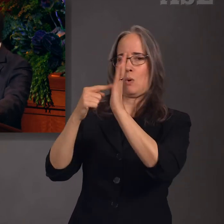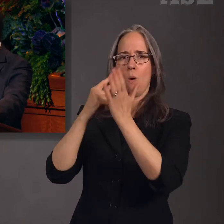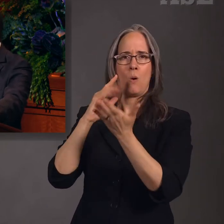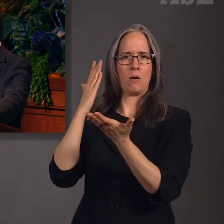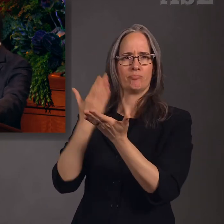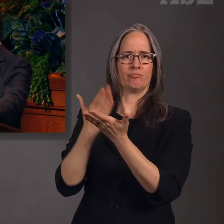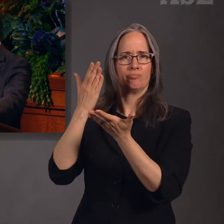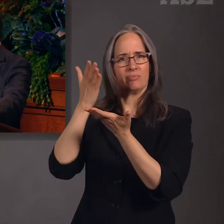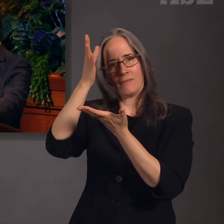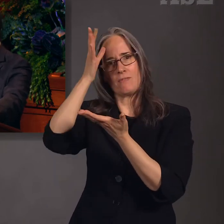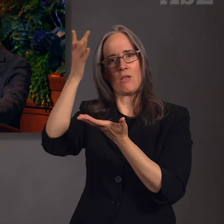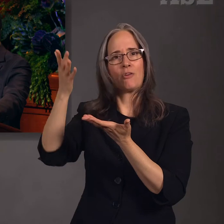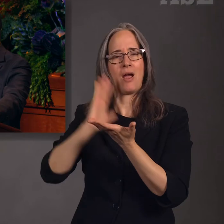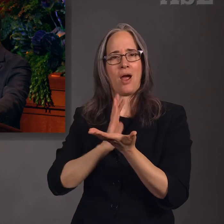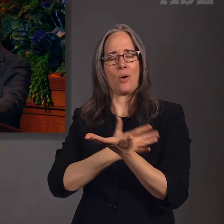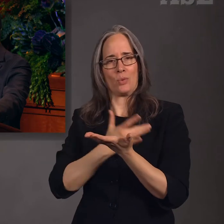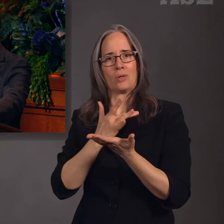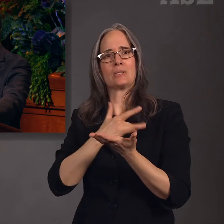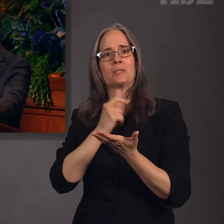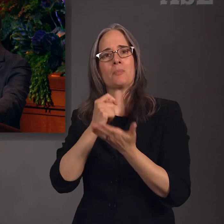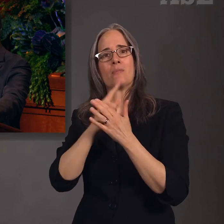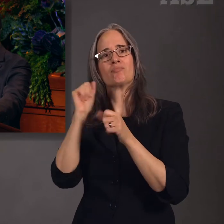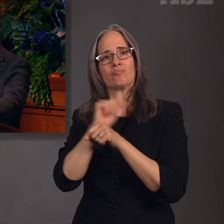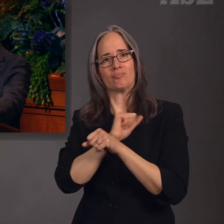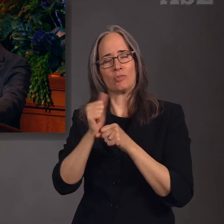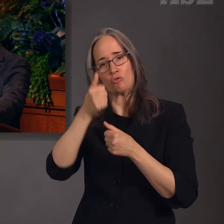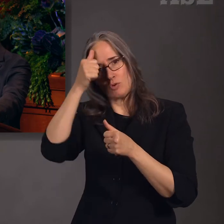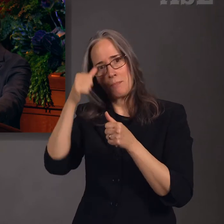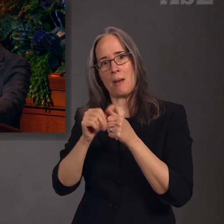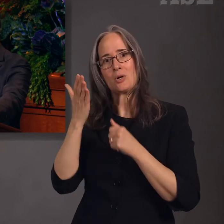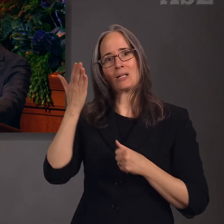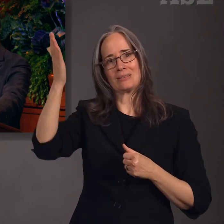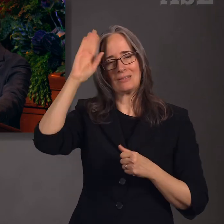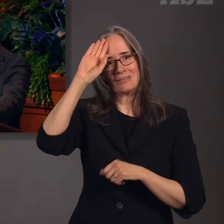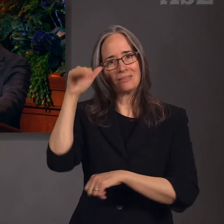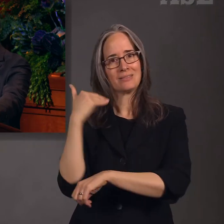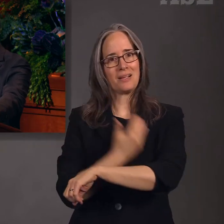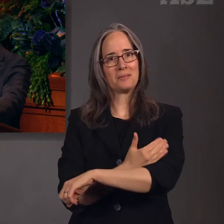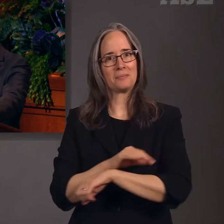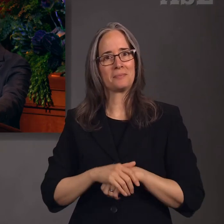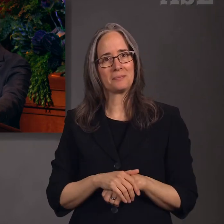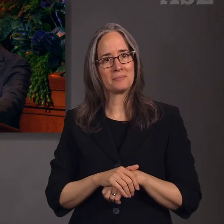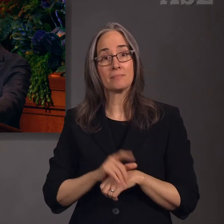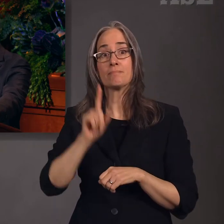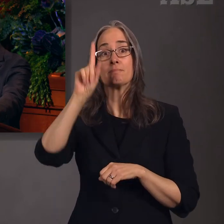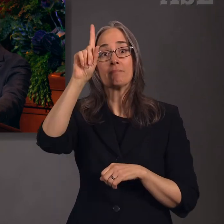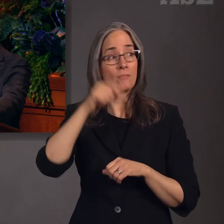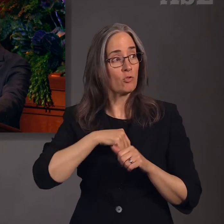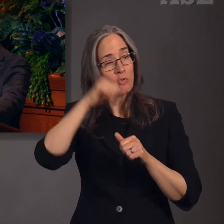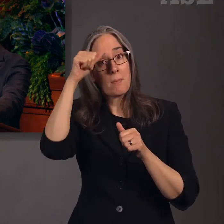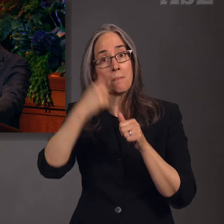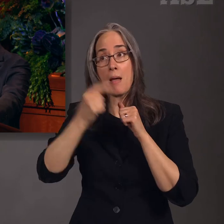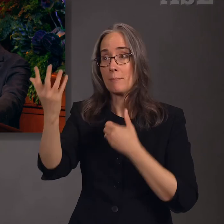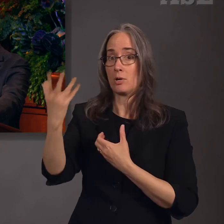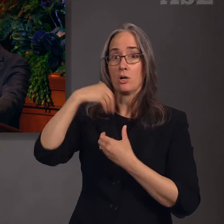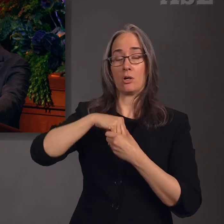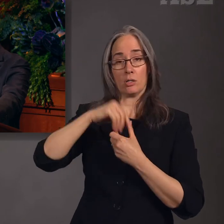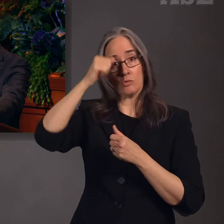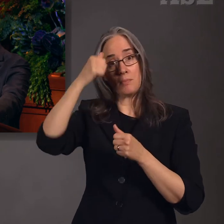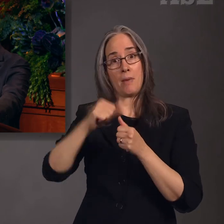the Father that we do always remember His Son, and as we always remember Him and keep His commandments, we